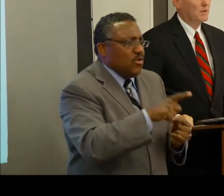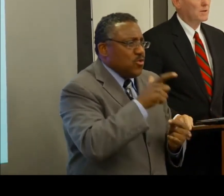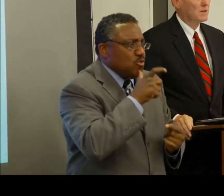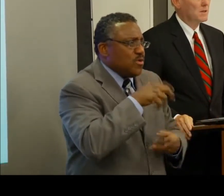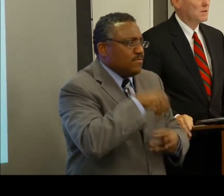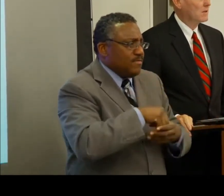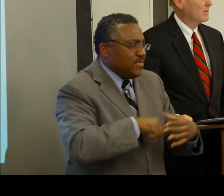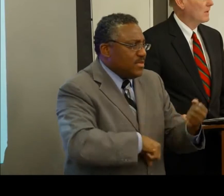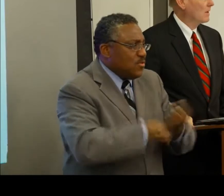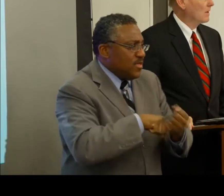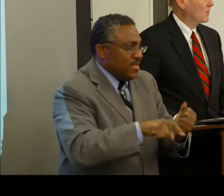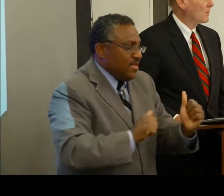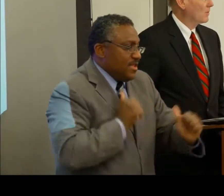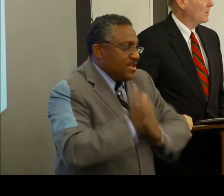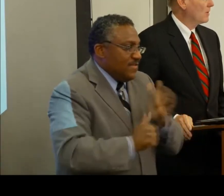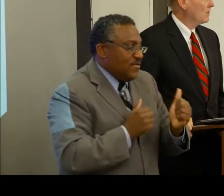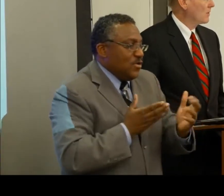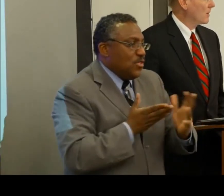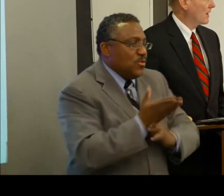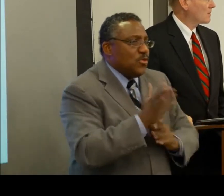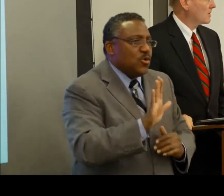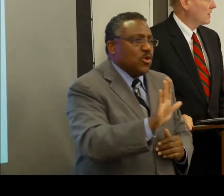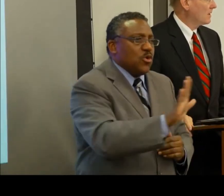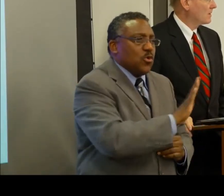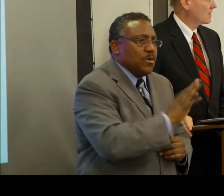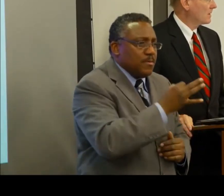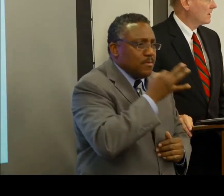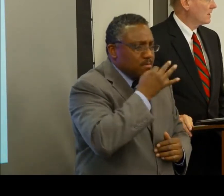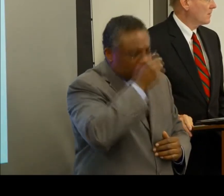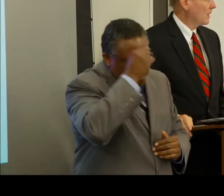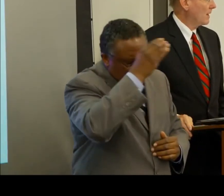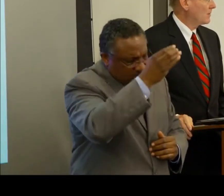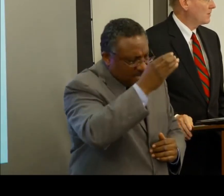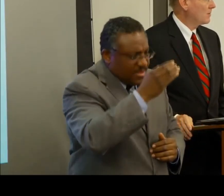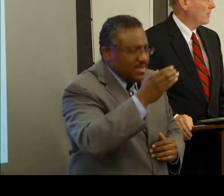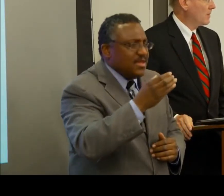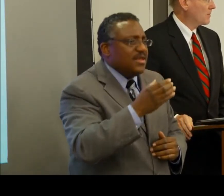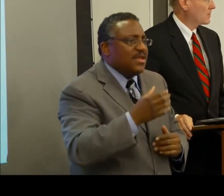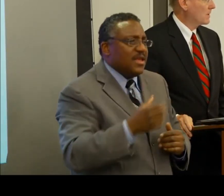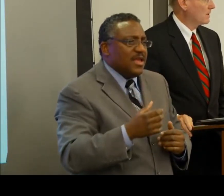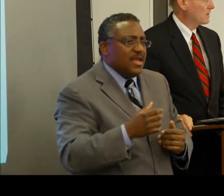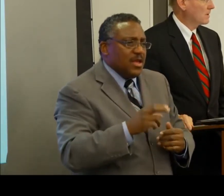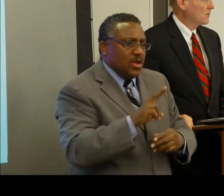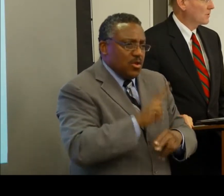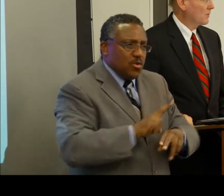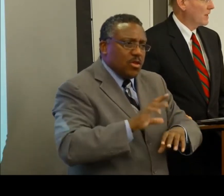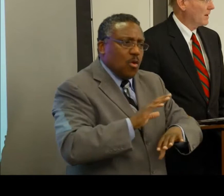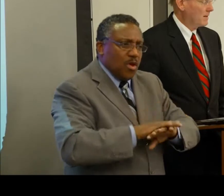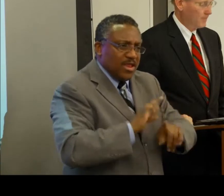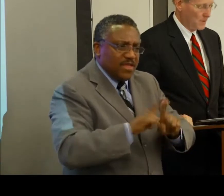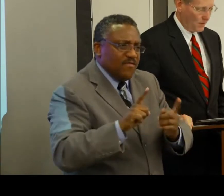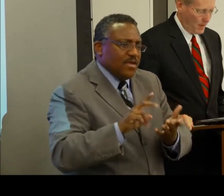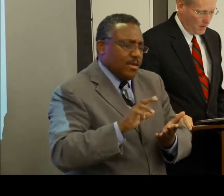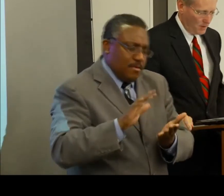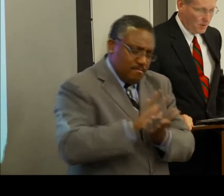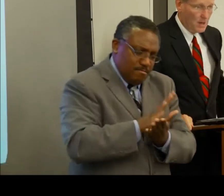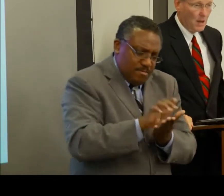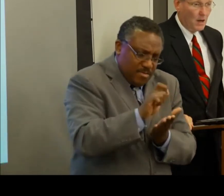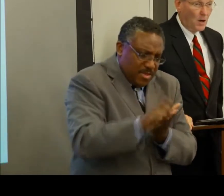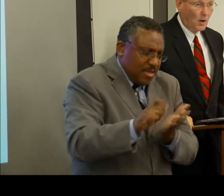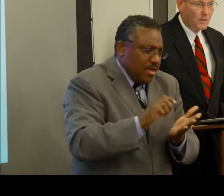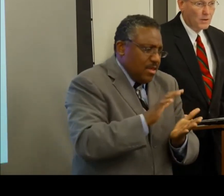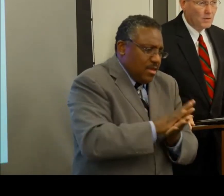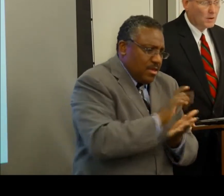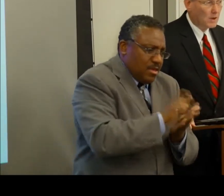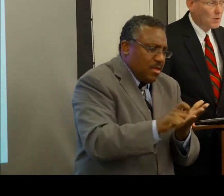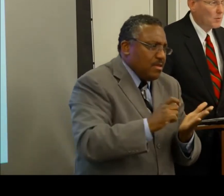contributing to this initiative through your expertise applied to papers that you're preparing. So thank you to